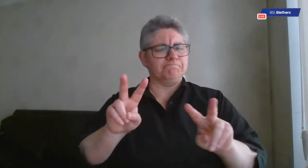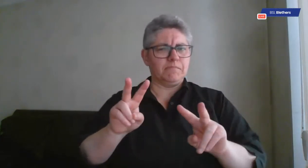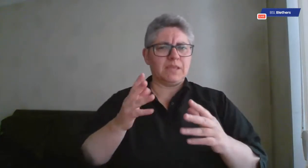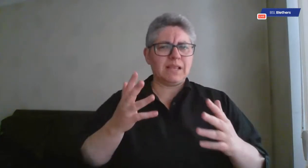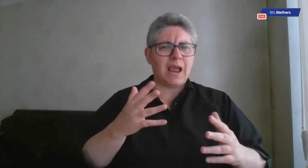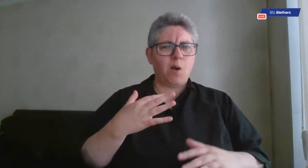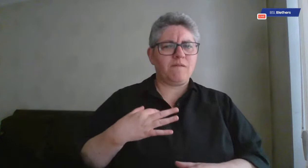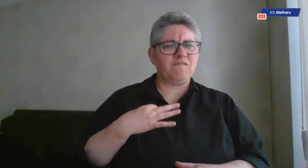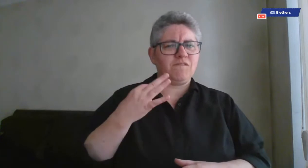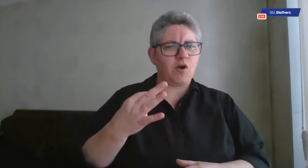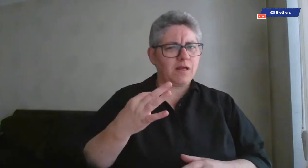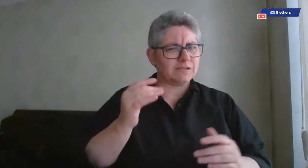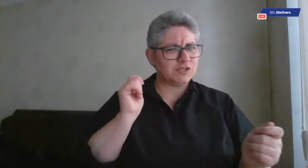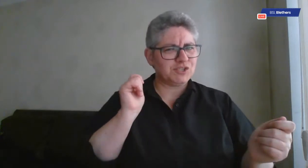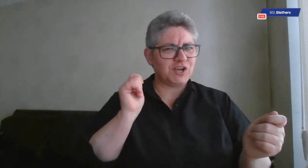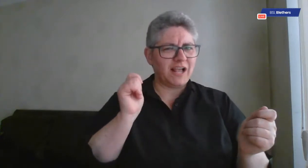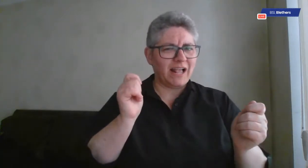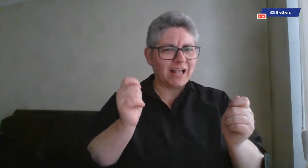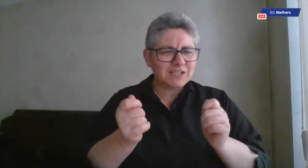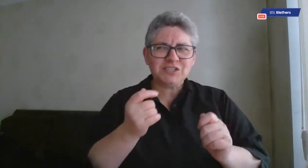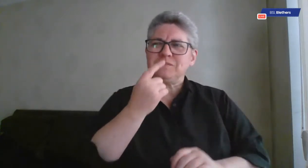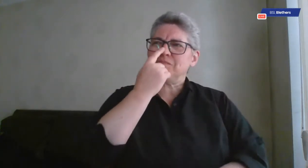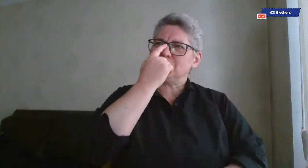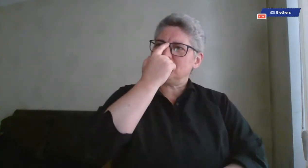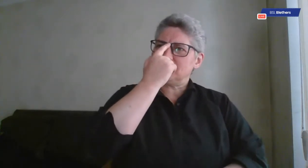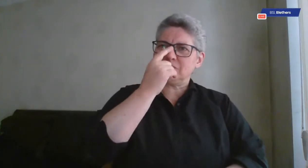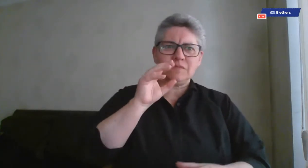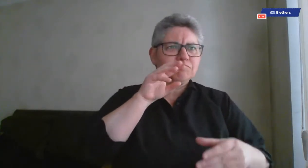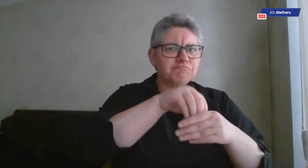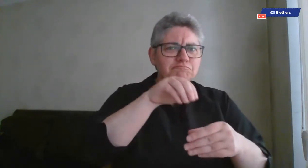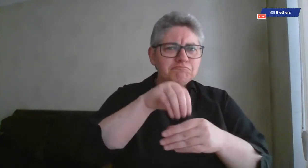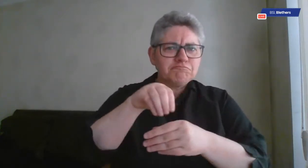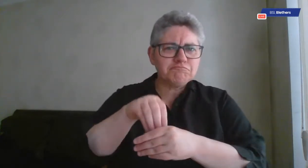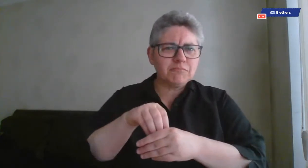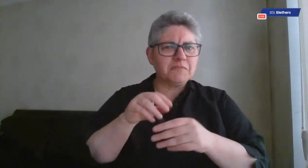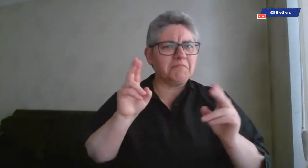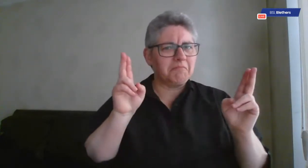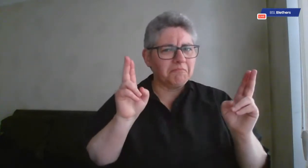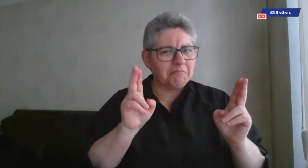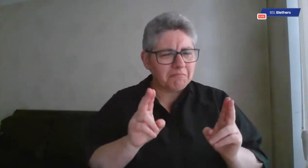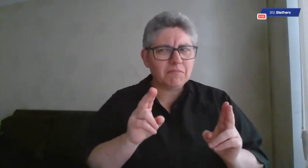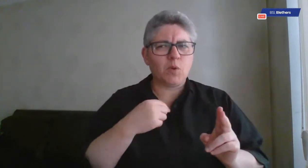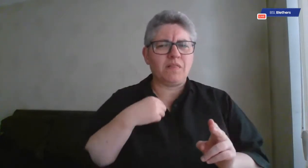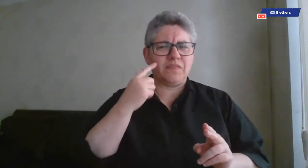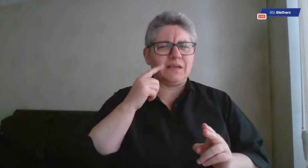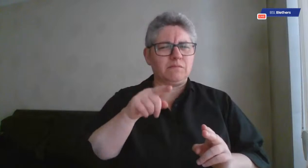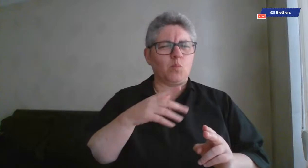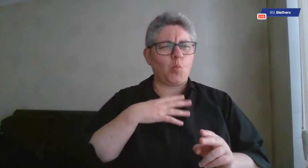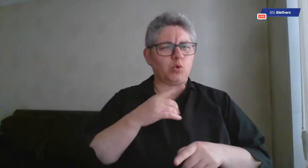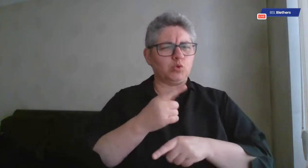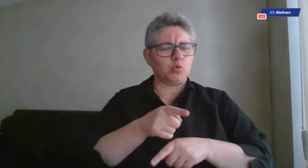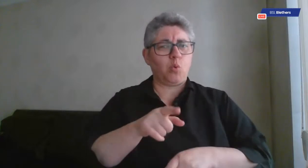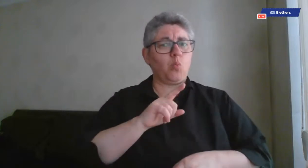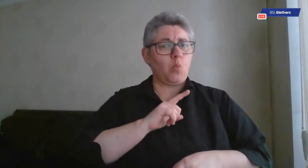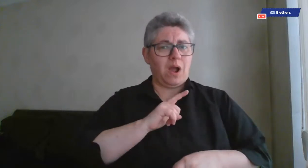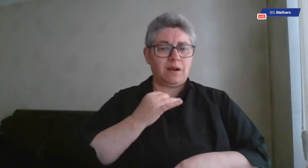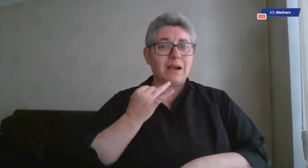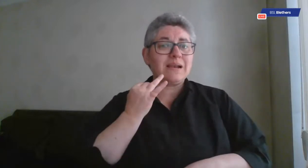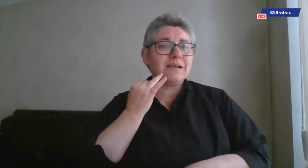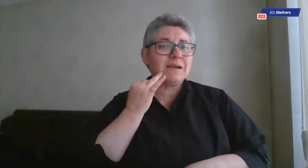in volunteering. But what we've noticed recently is that that landscape has changed and that Deaf people tend to get